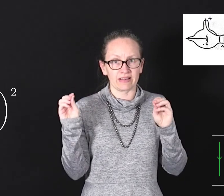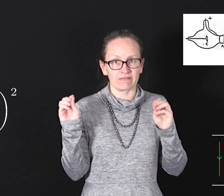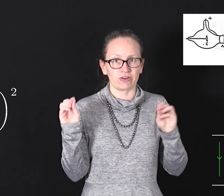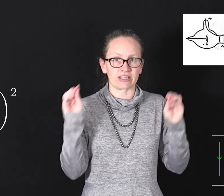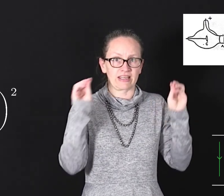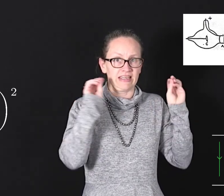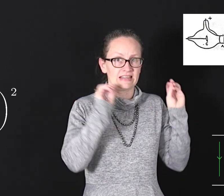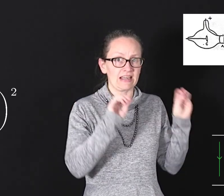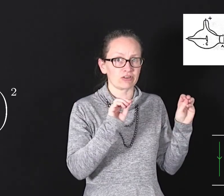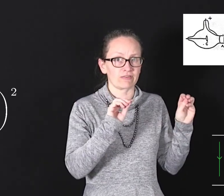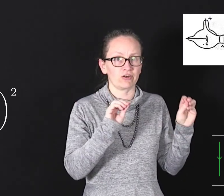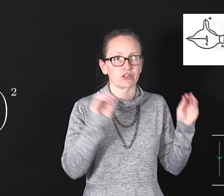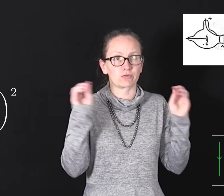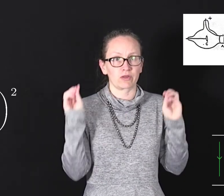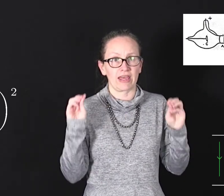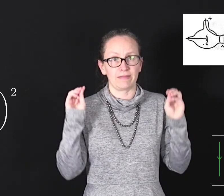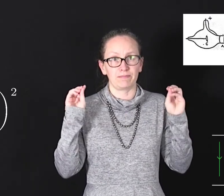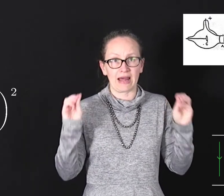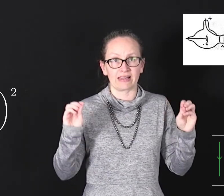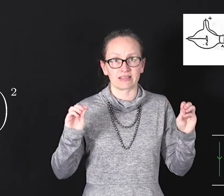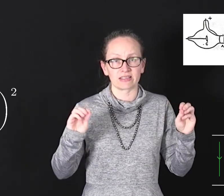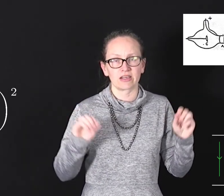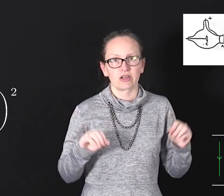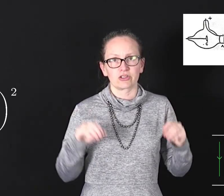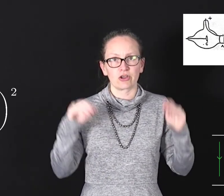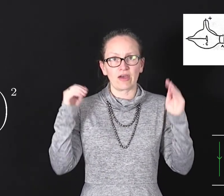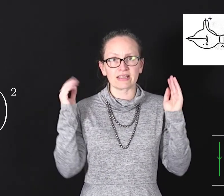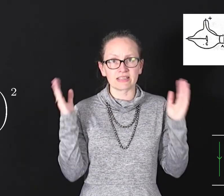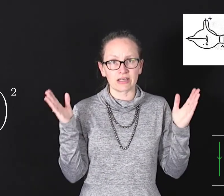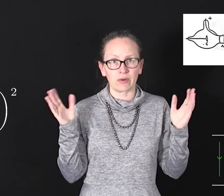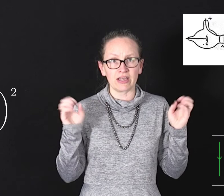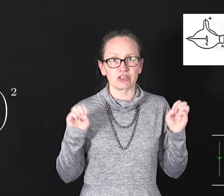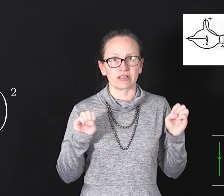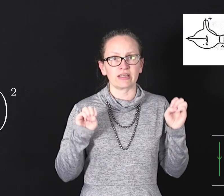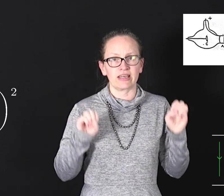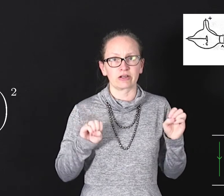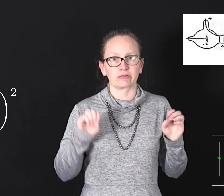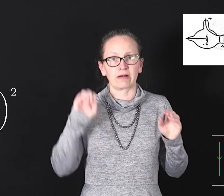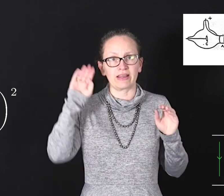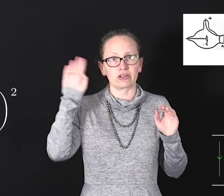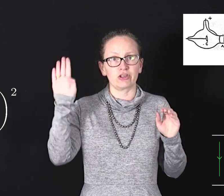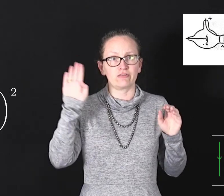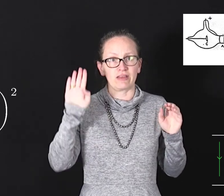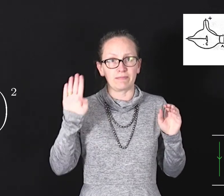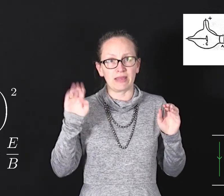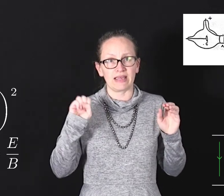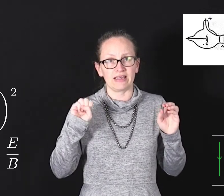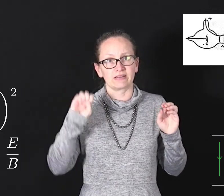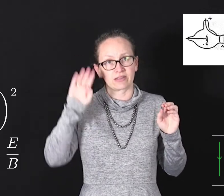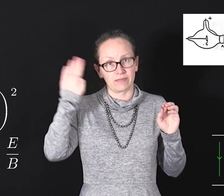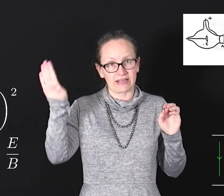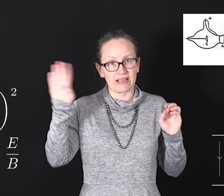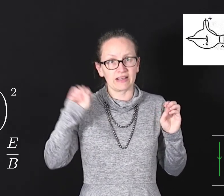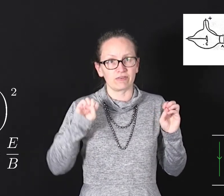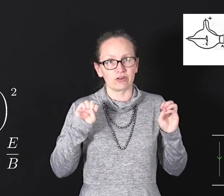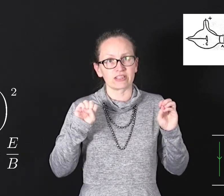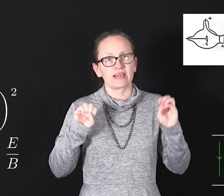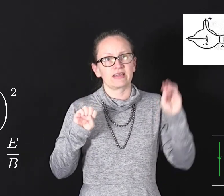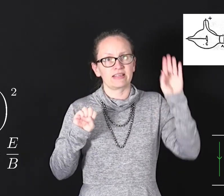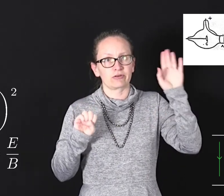force and the electric force were then balanced. So as an equation he could write QVB the magnetic force is equal